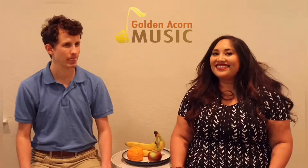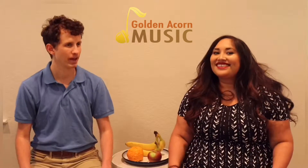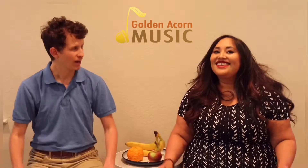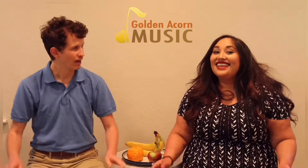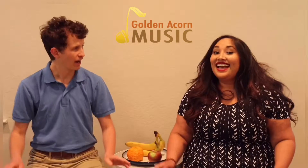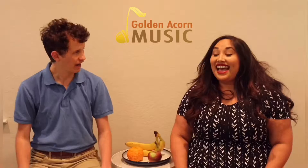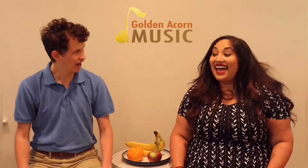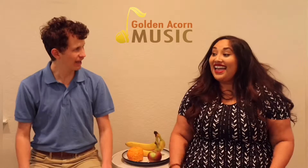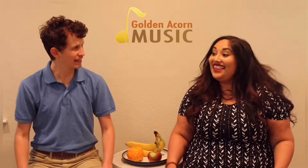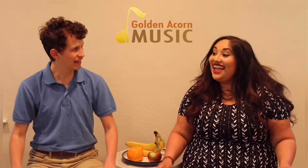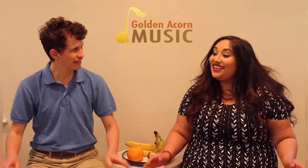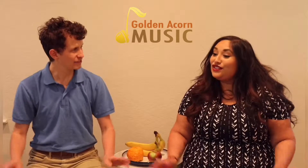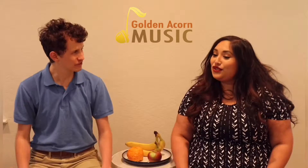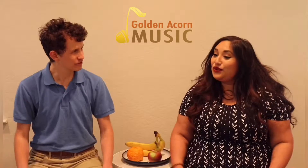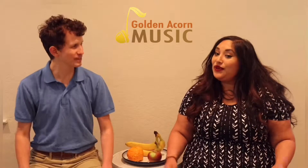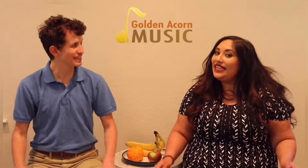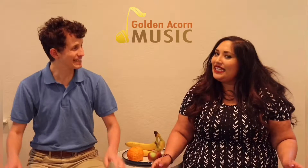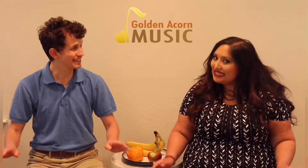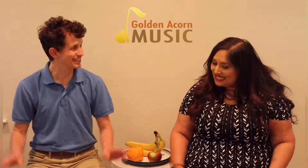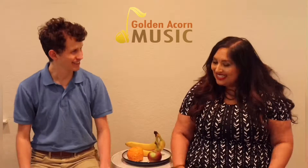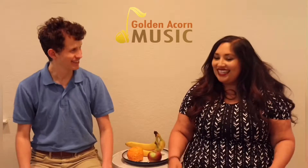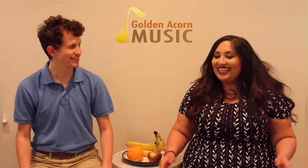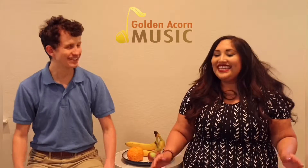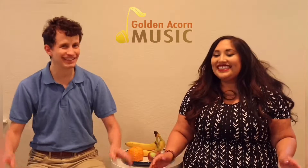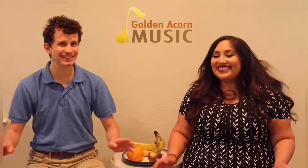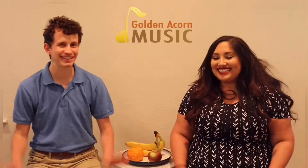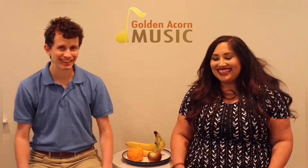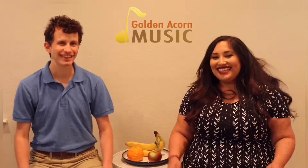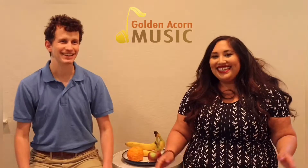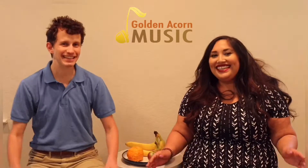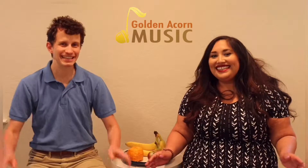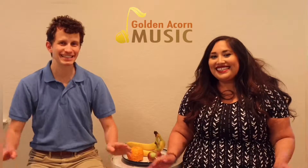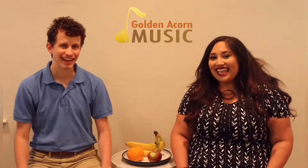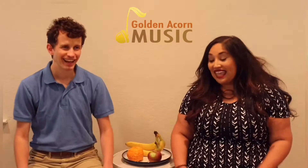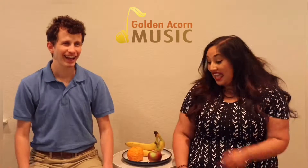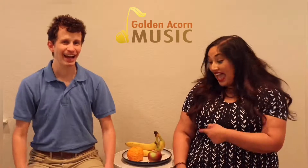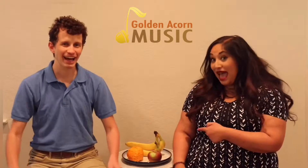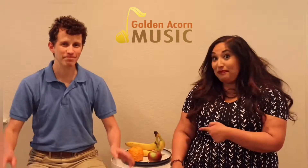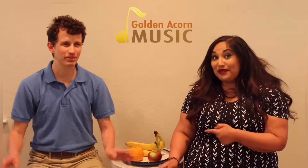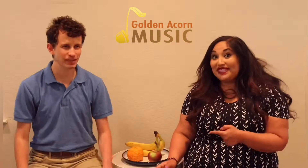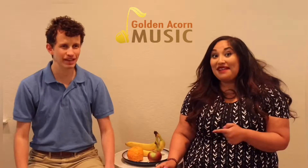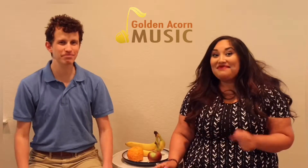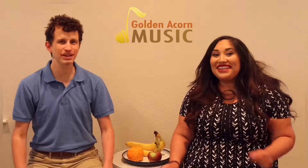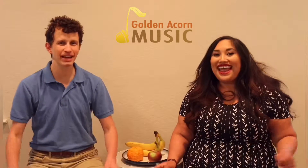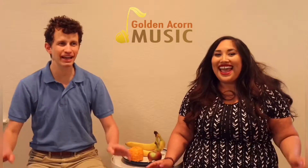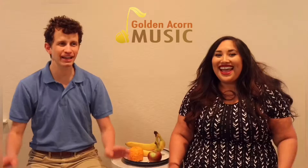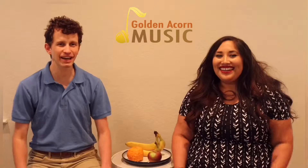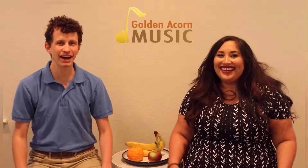I like to eat eat eat apples and bananas